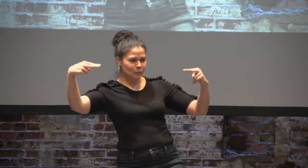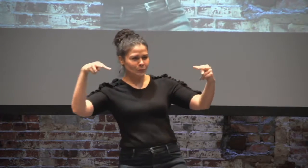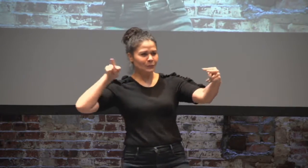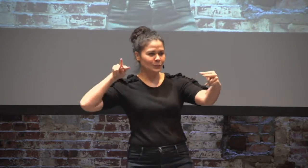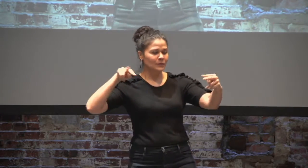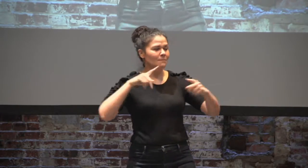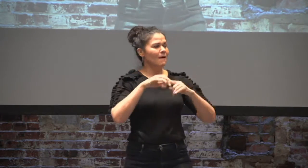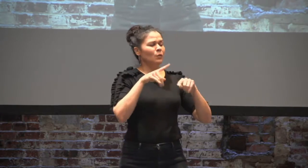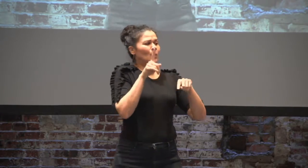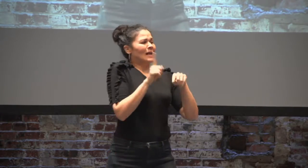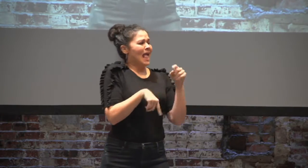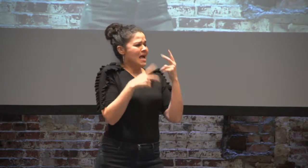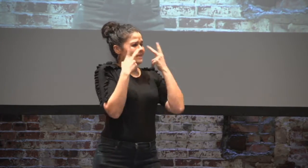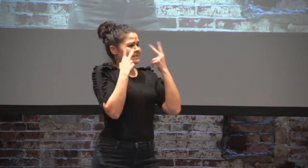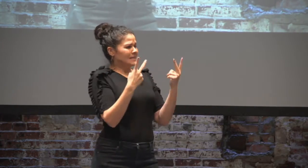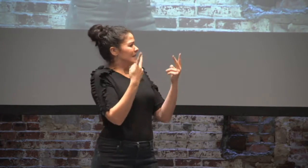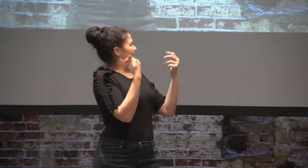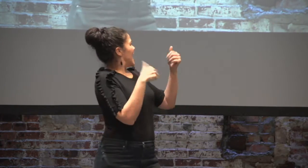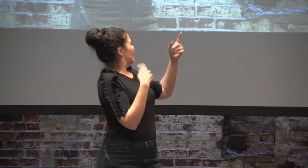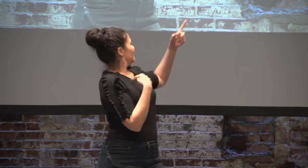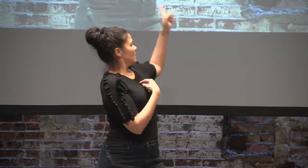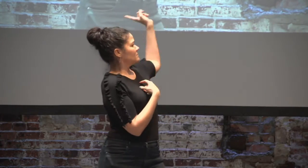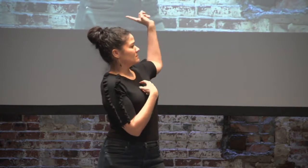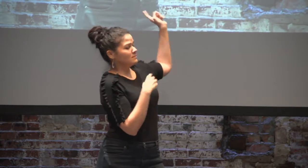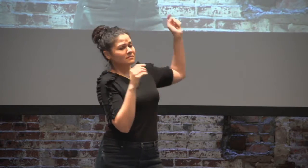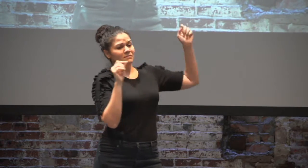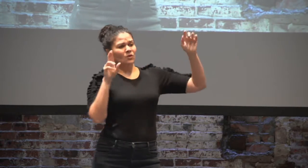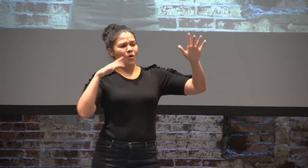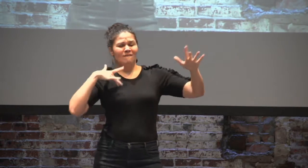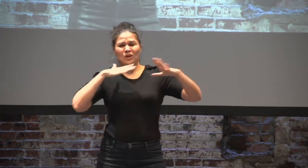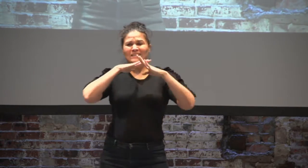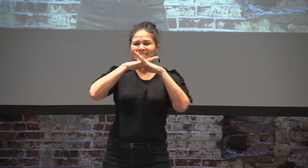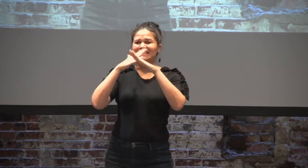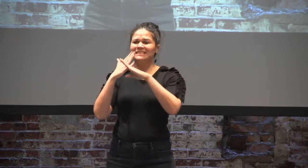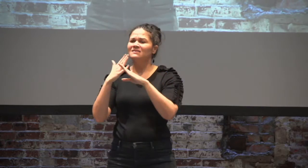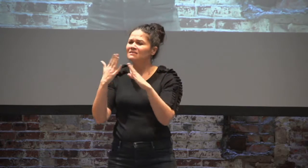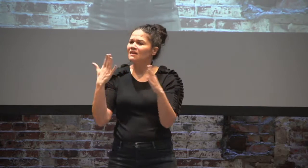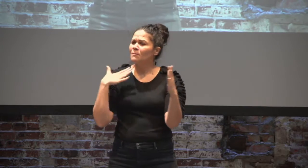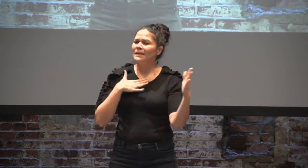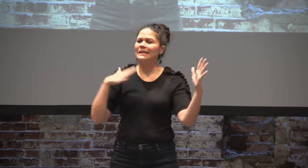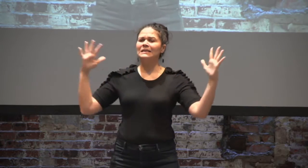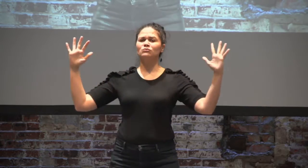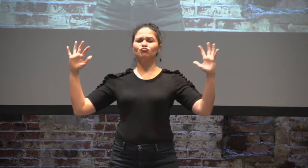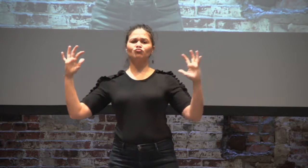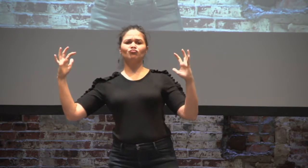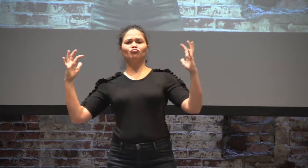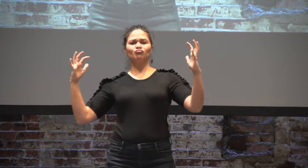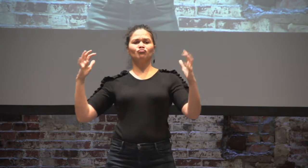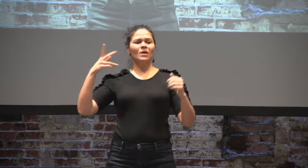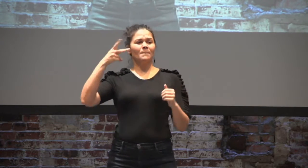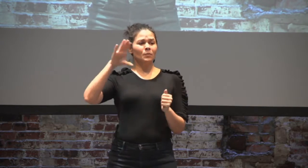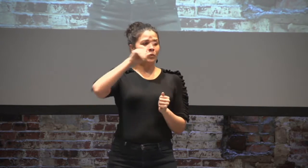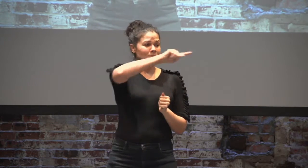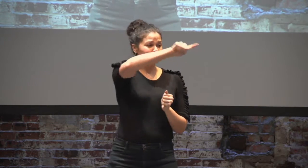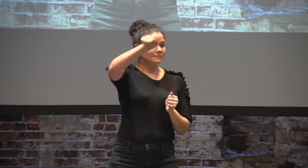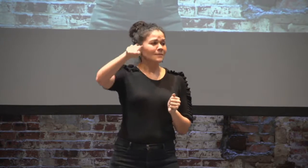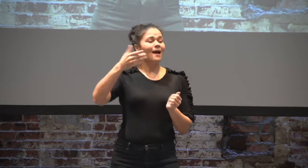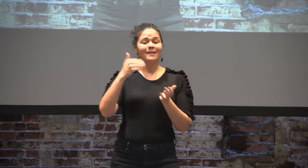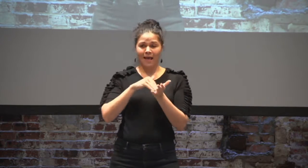So work together to make sure this is working well for everyone. There's also the video screen. If you have trouble seeing, just look up